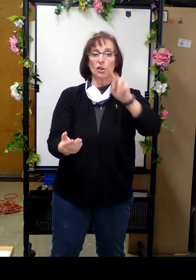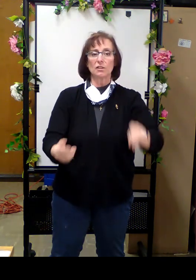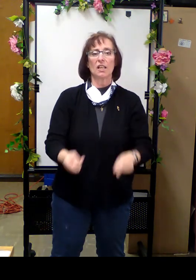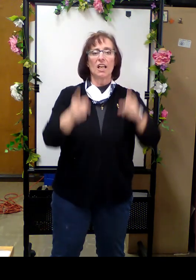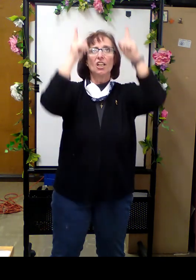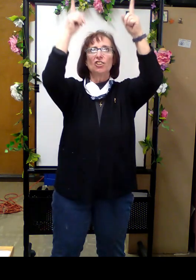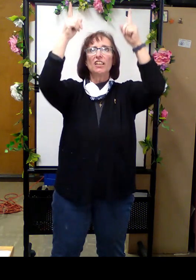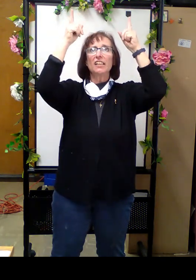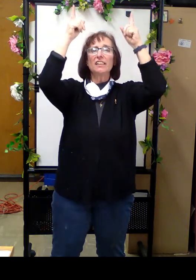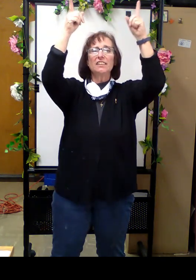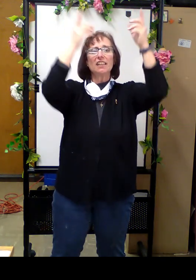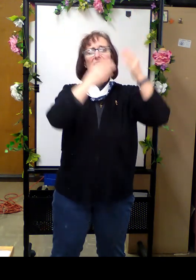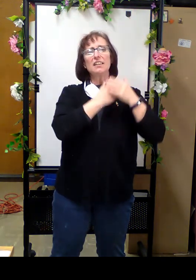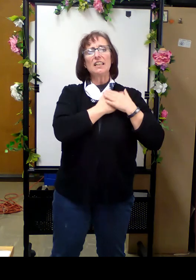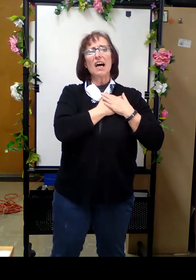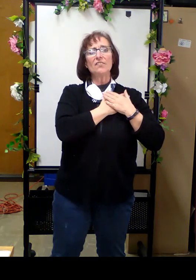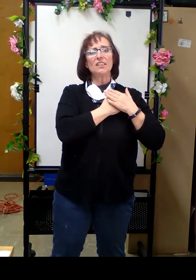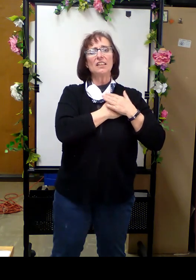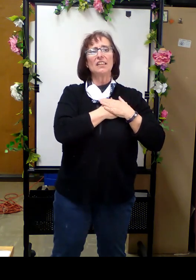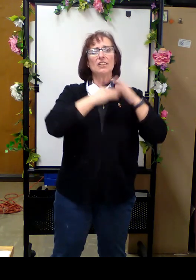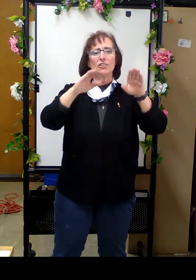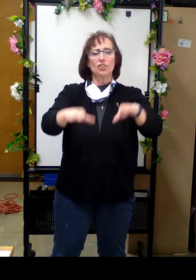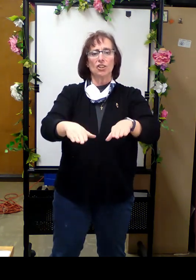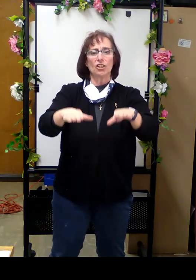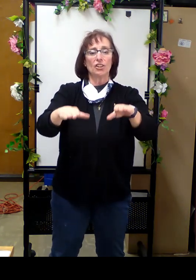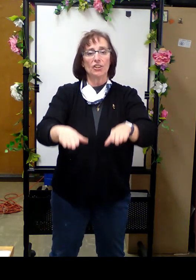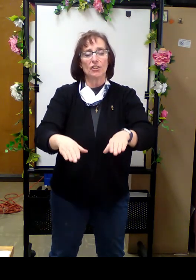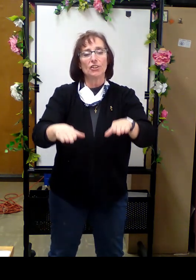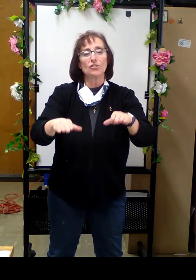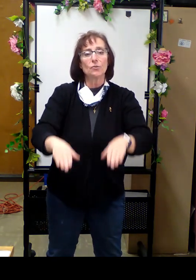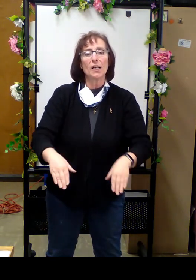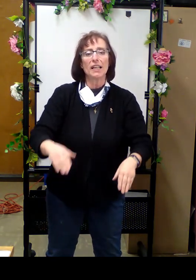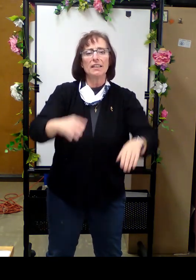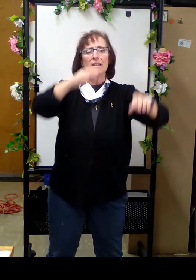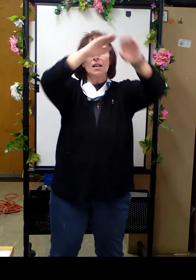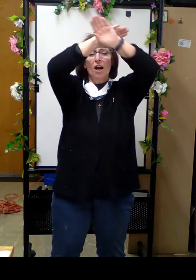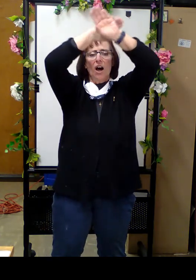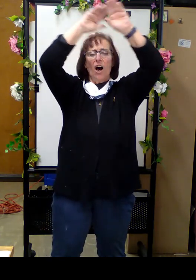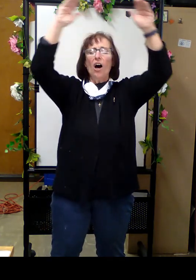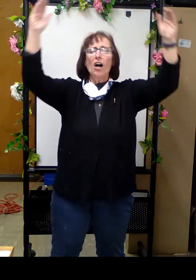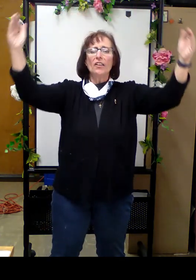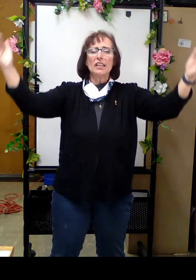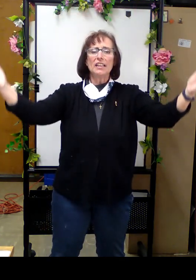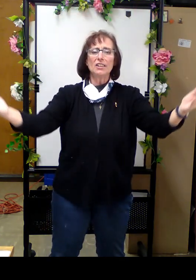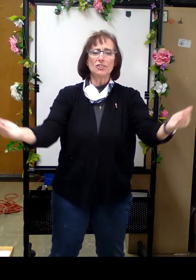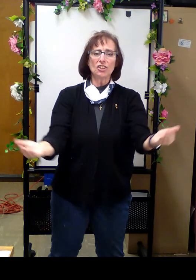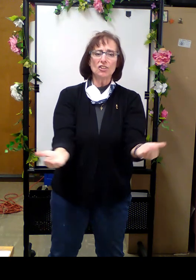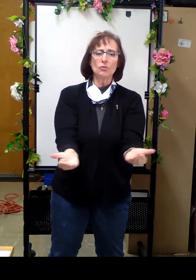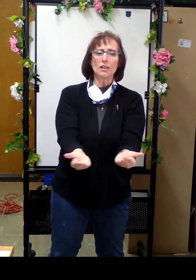Jesus loves the little children, all the little children